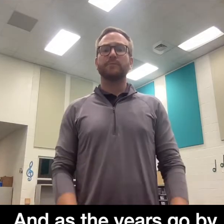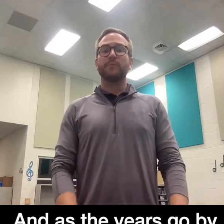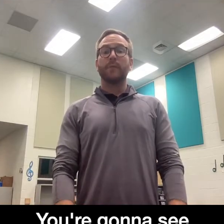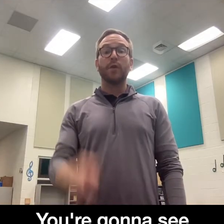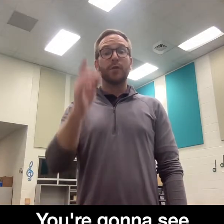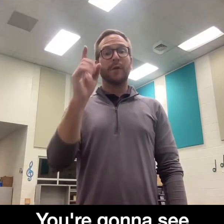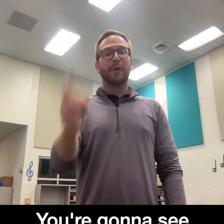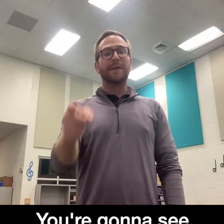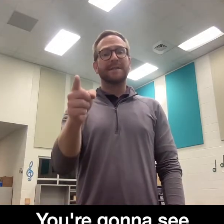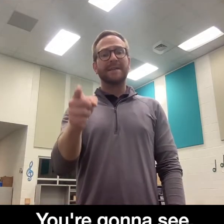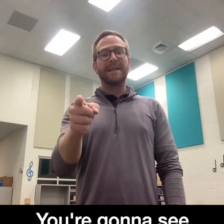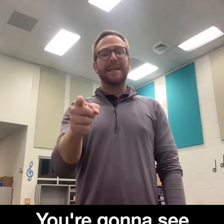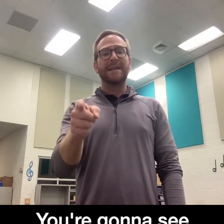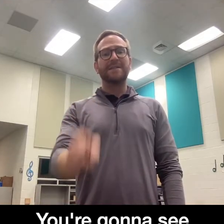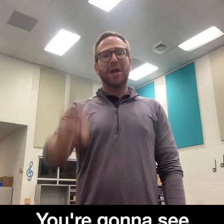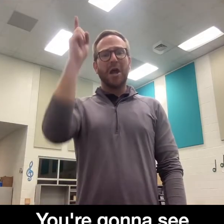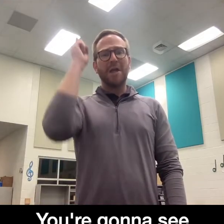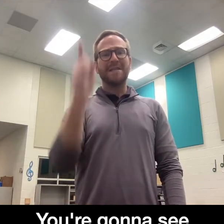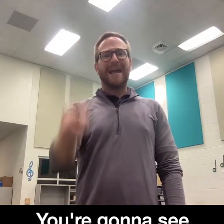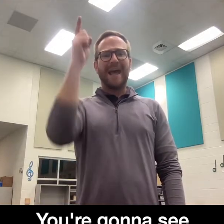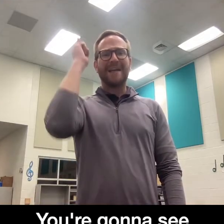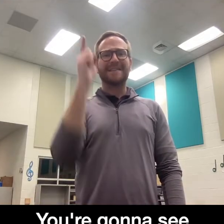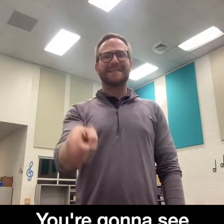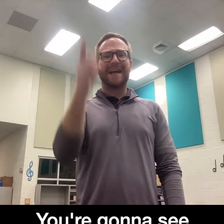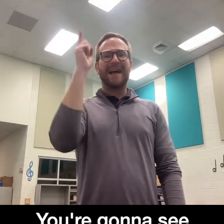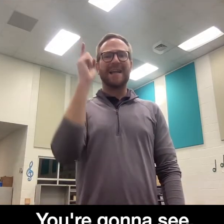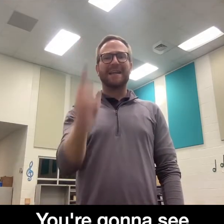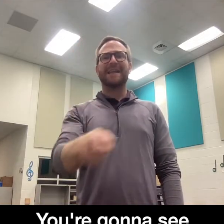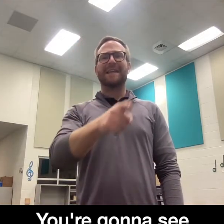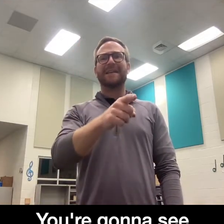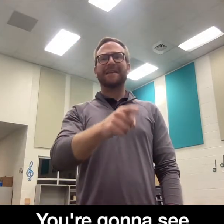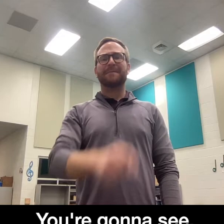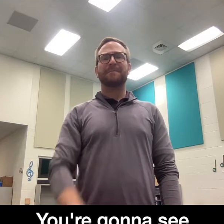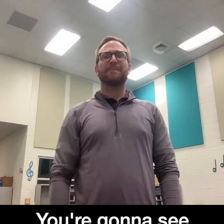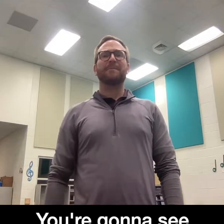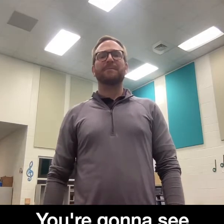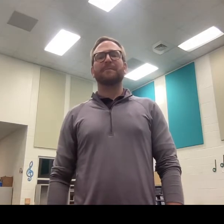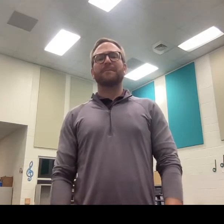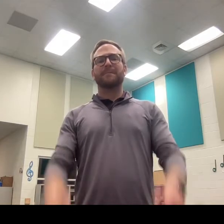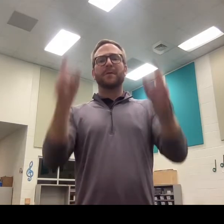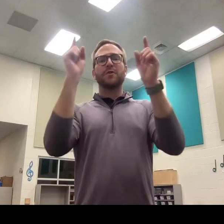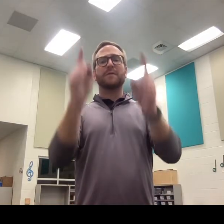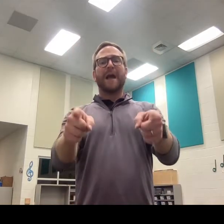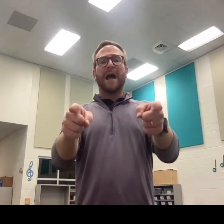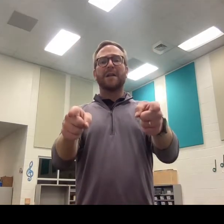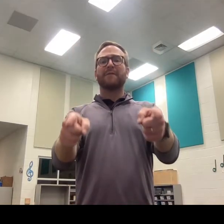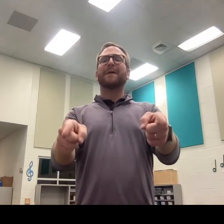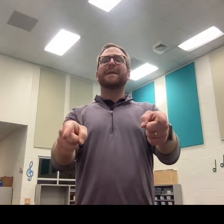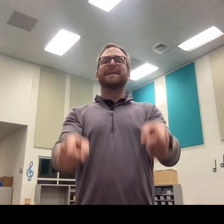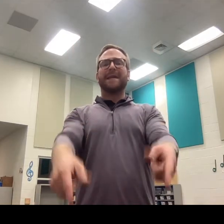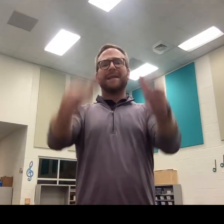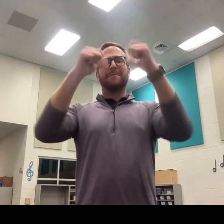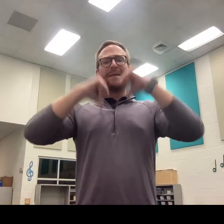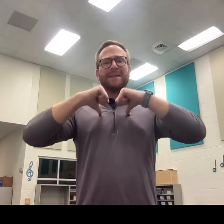you're gonna see it's our destiny you've got a friend in me